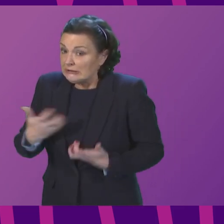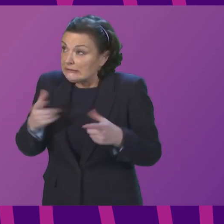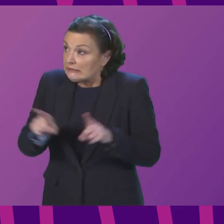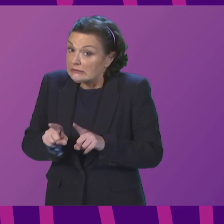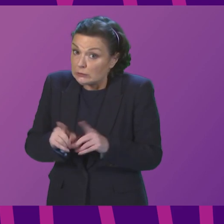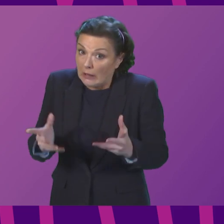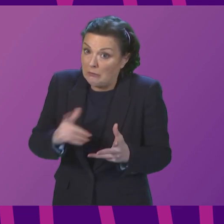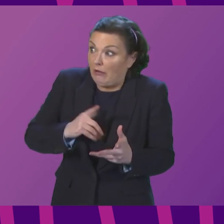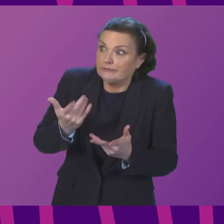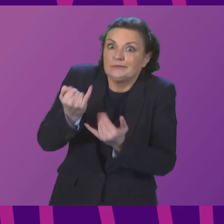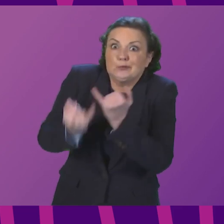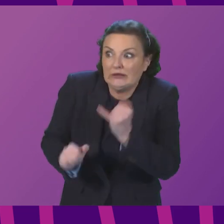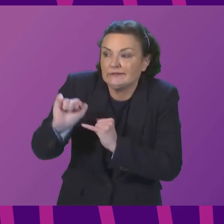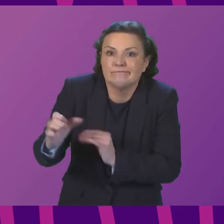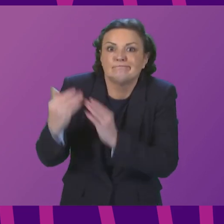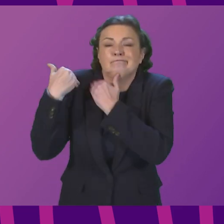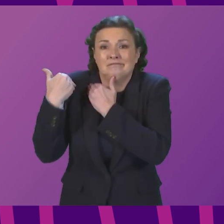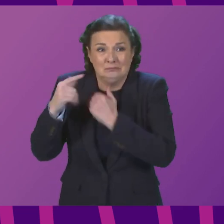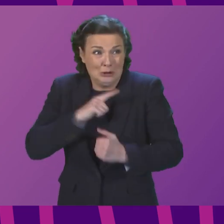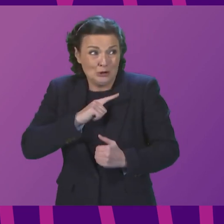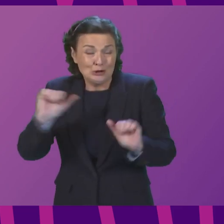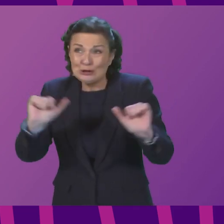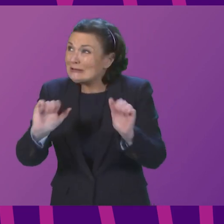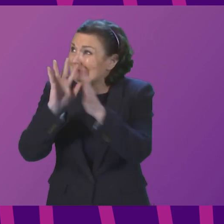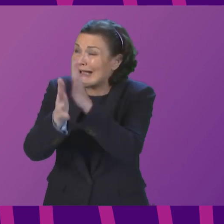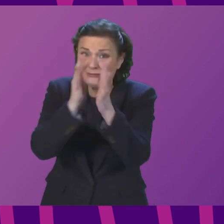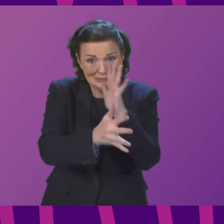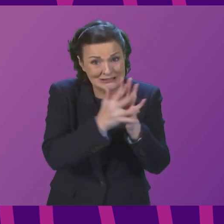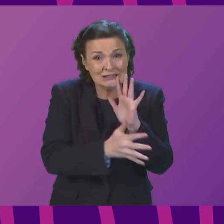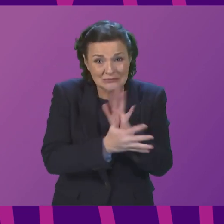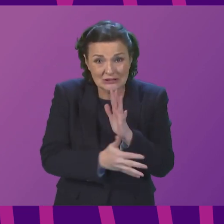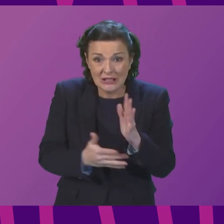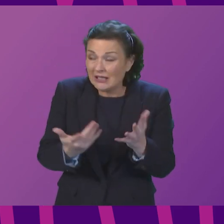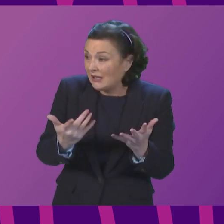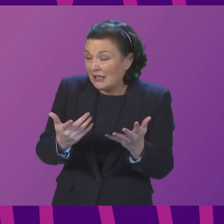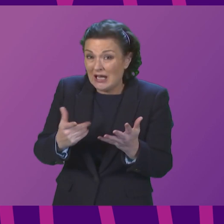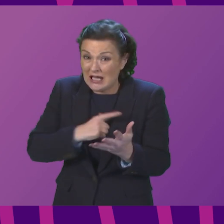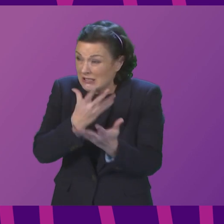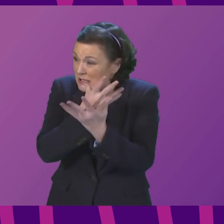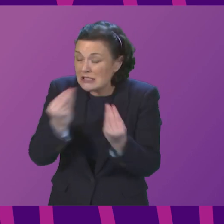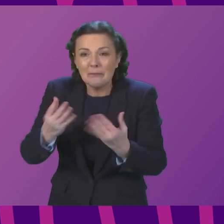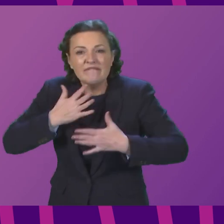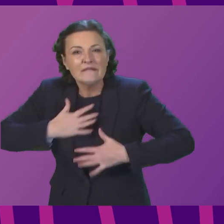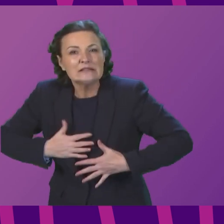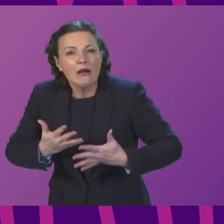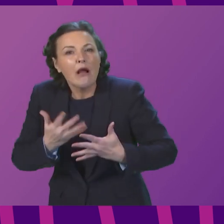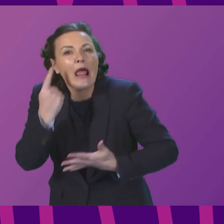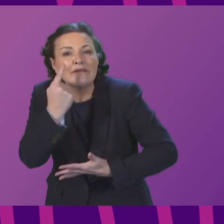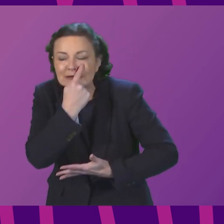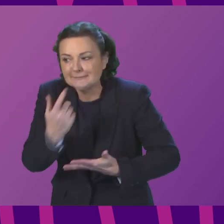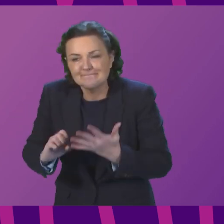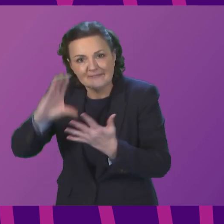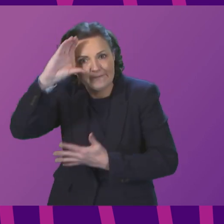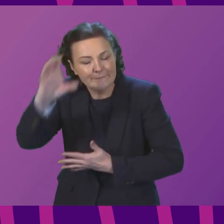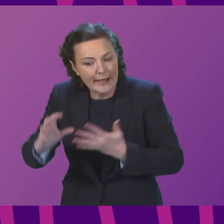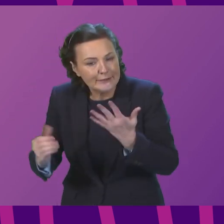fault of the Fire and Rescue Service, due to the extensive damage sustained at the site and physical evidence destroyed in the fire, the Fire and Rescue